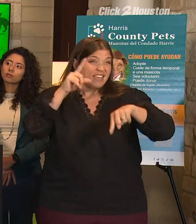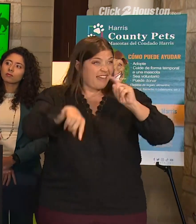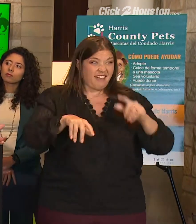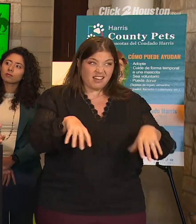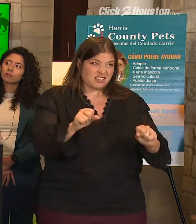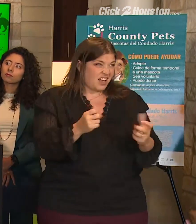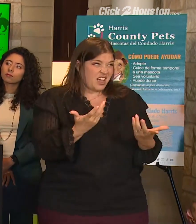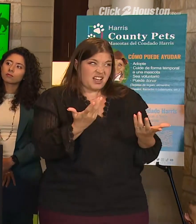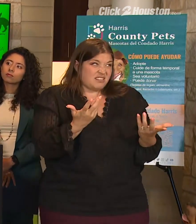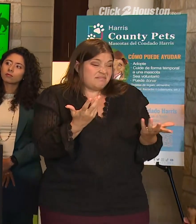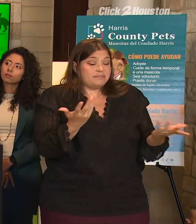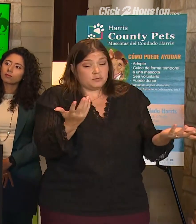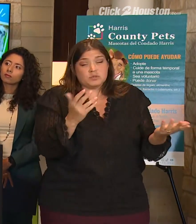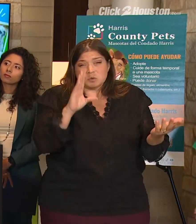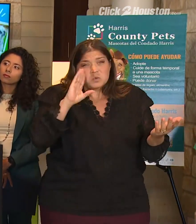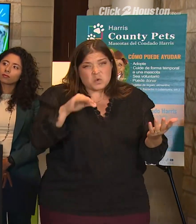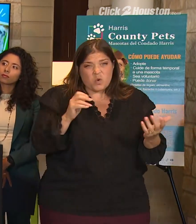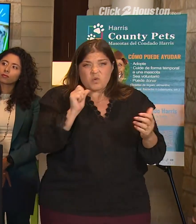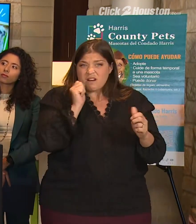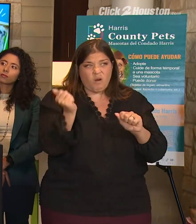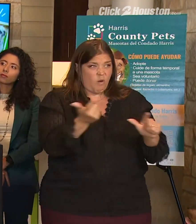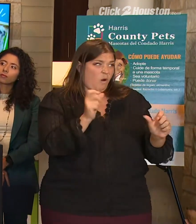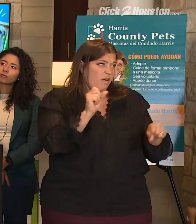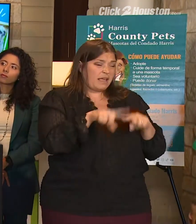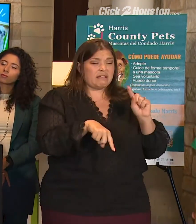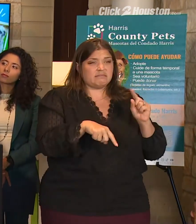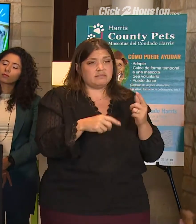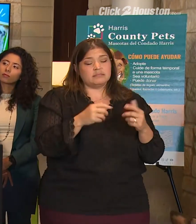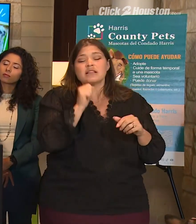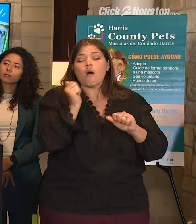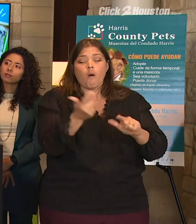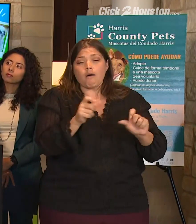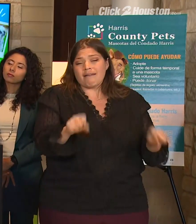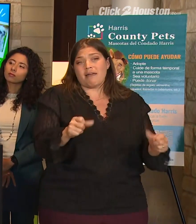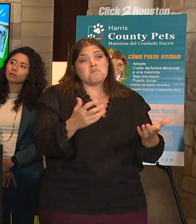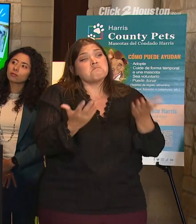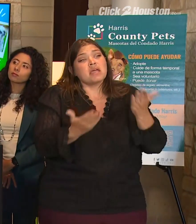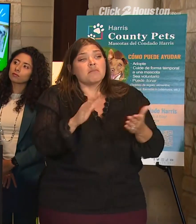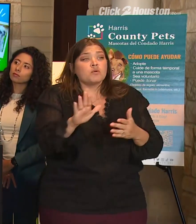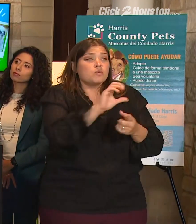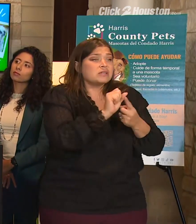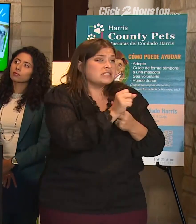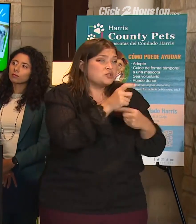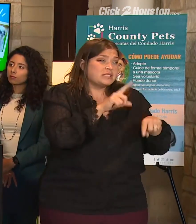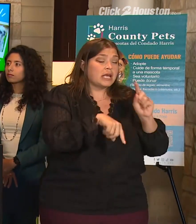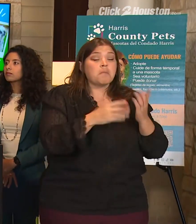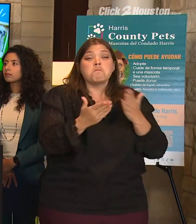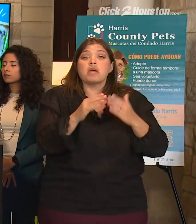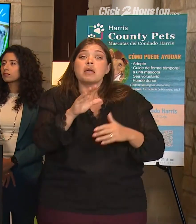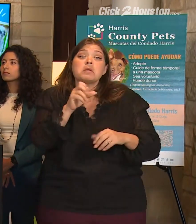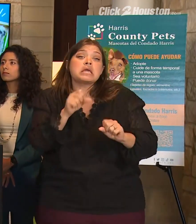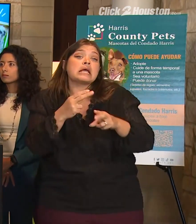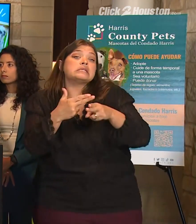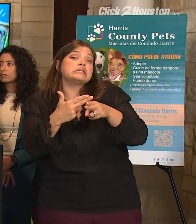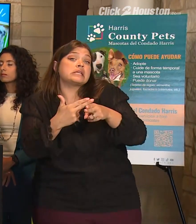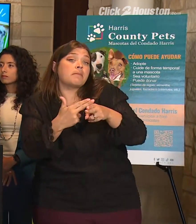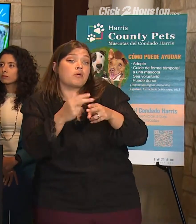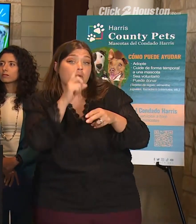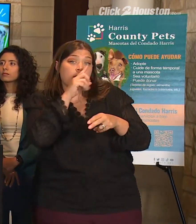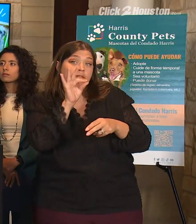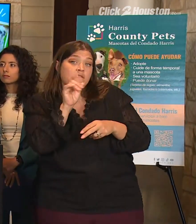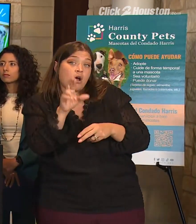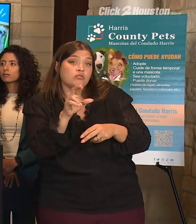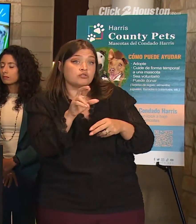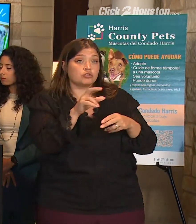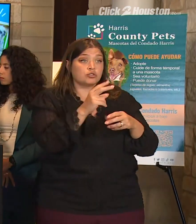animal, because, you know, let's face it, not everybody can, right? Certain situations don't allow that. But maybe you can foster one for two weeks or three weeks until we can get it out to a